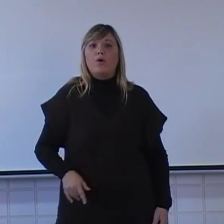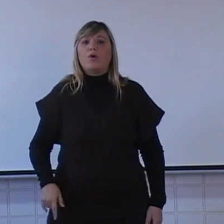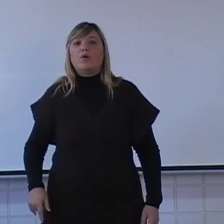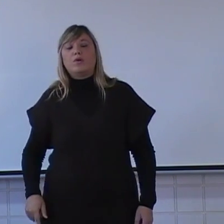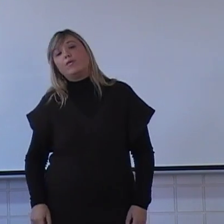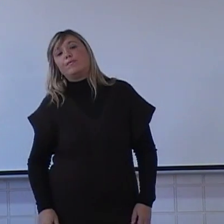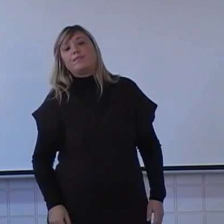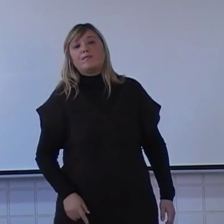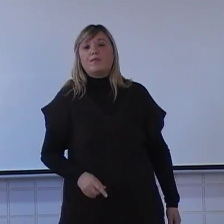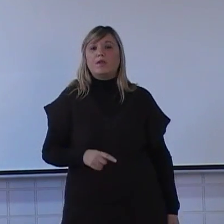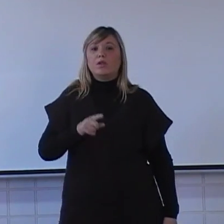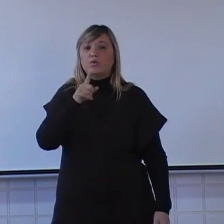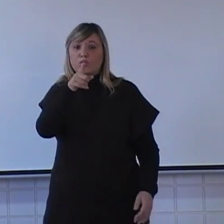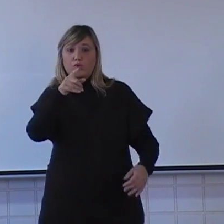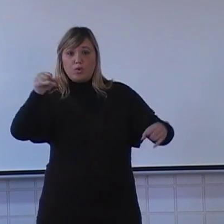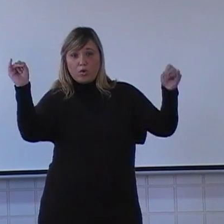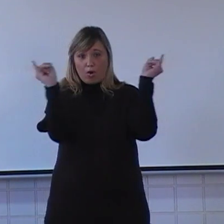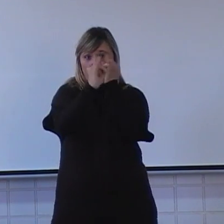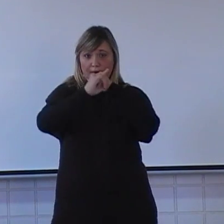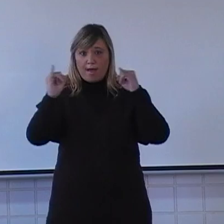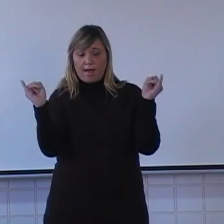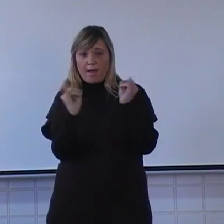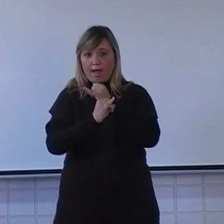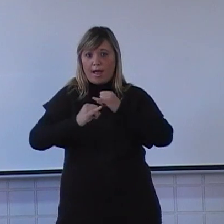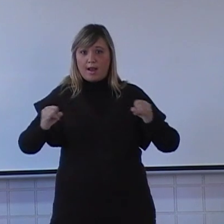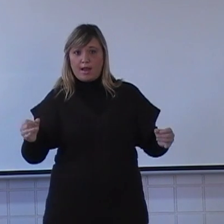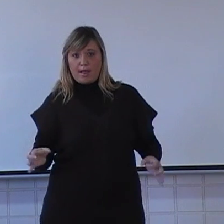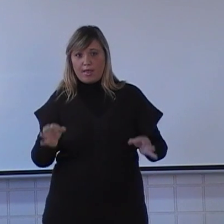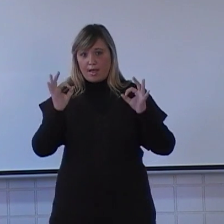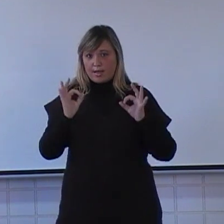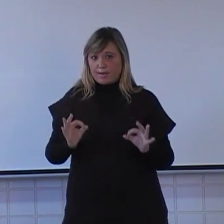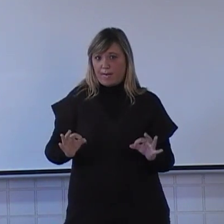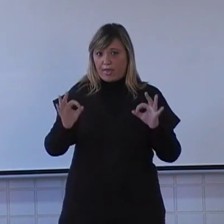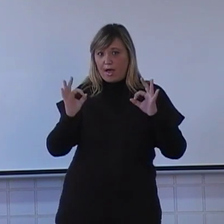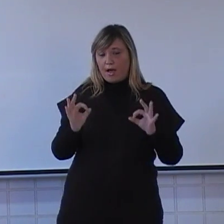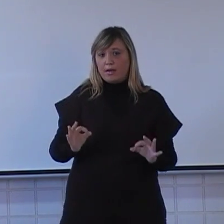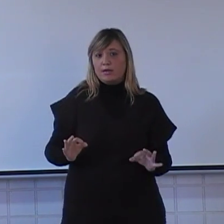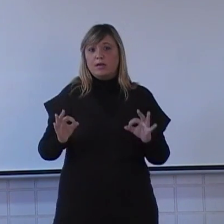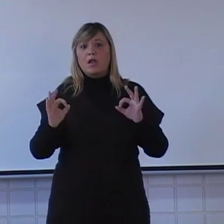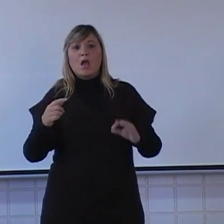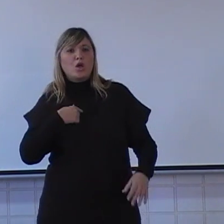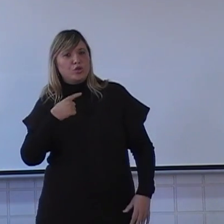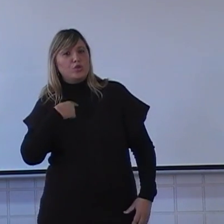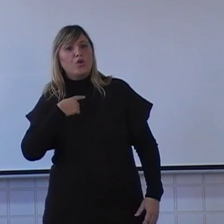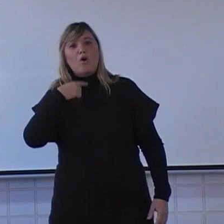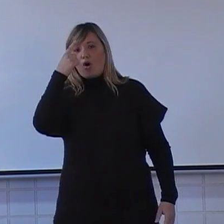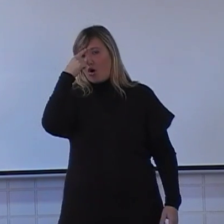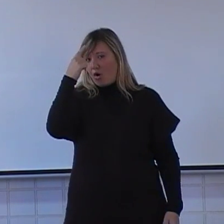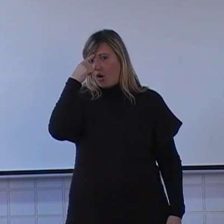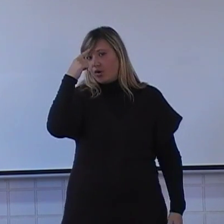I want to meet the world. That's